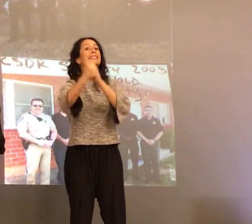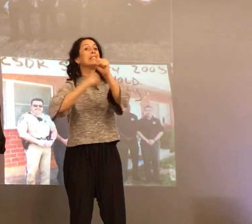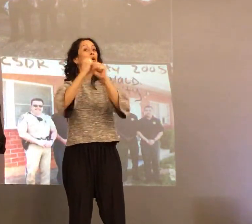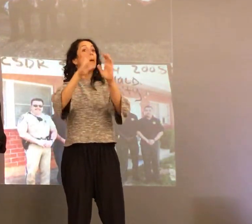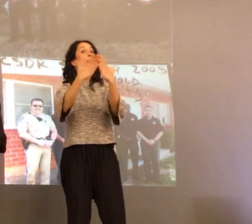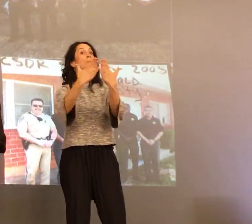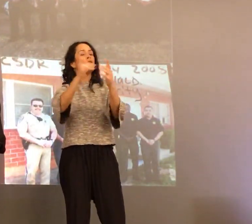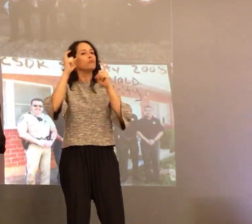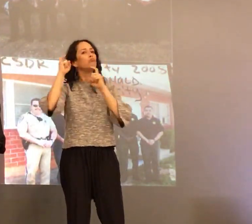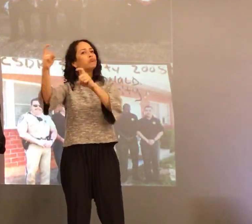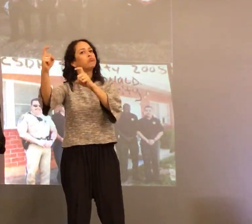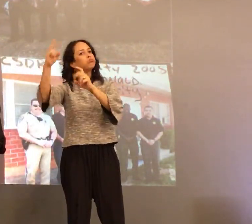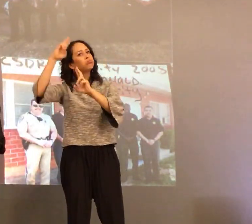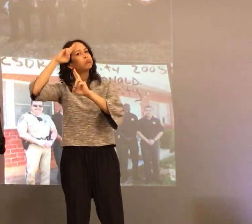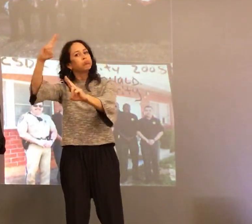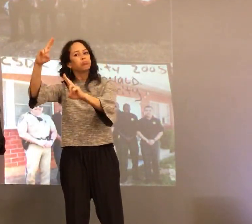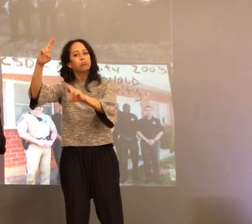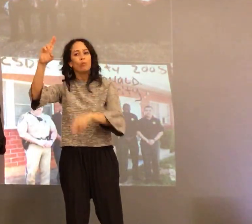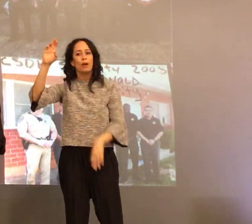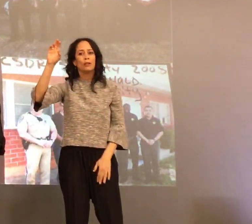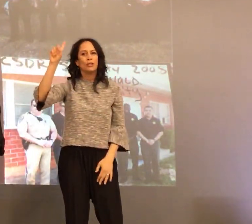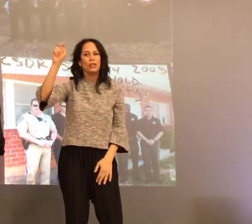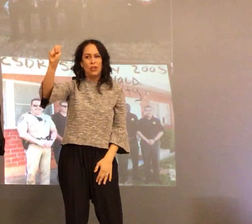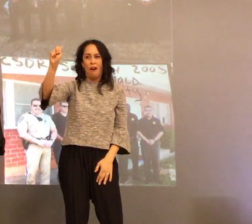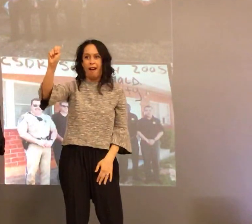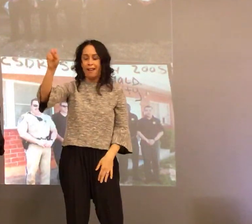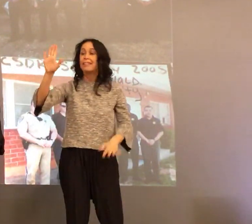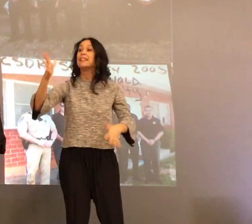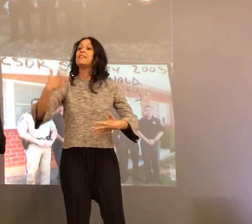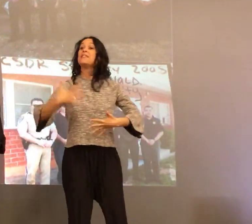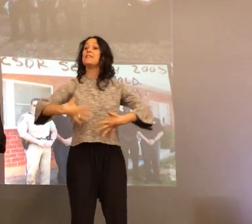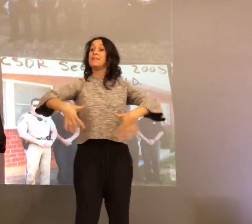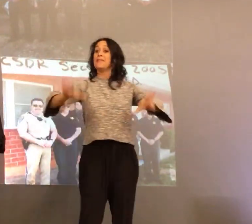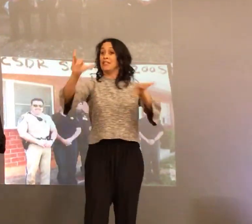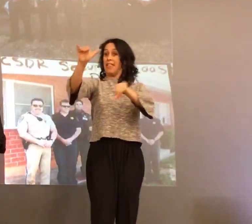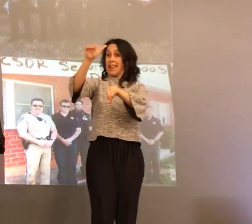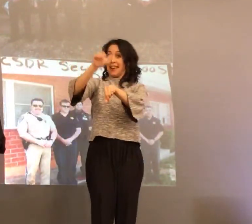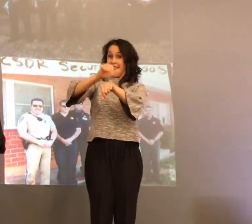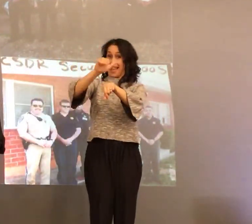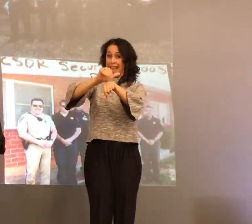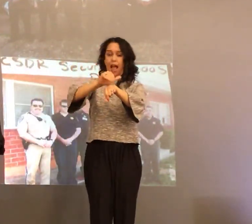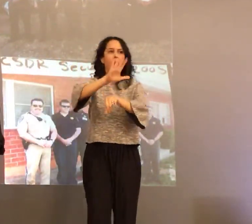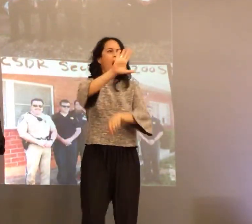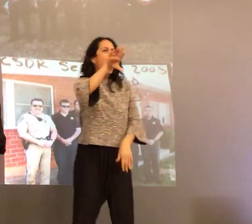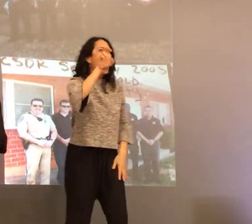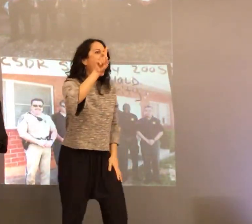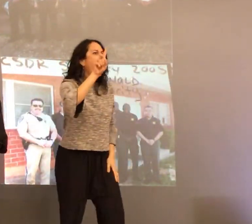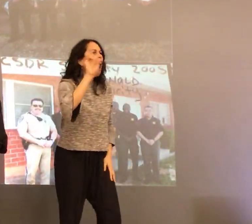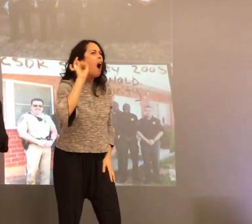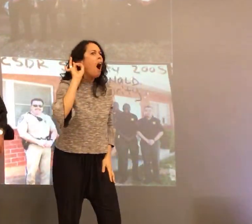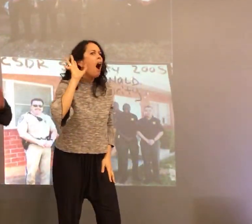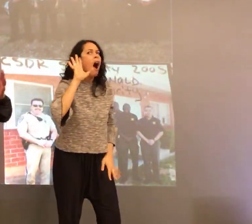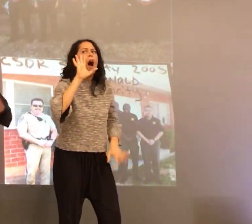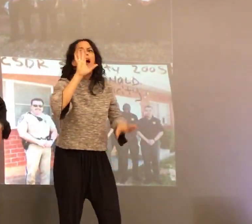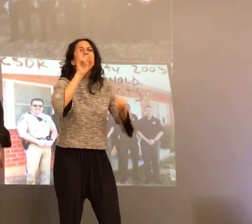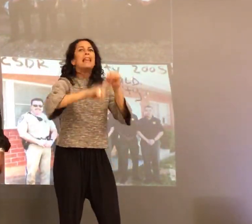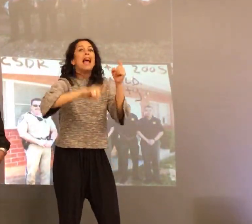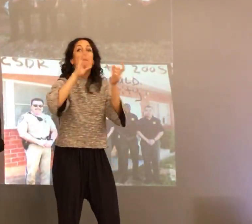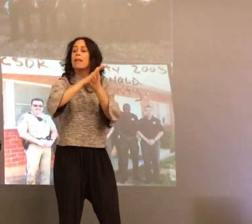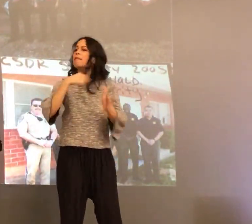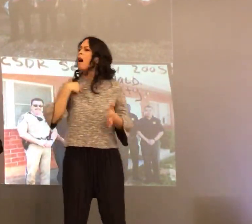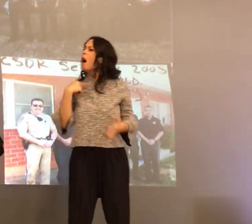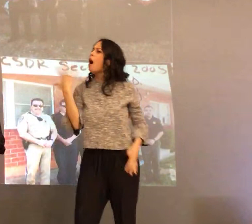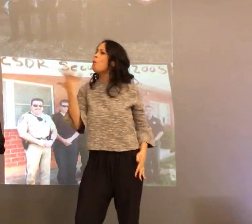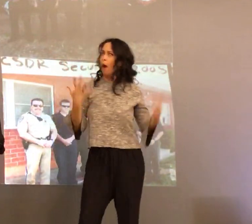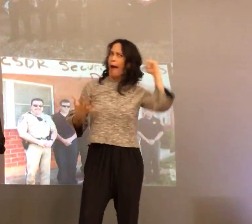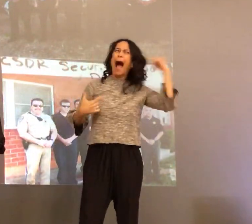to him. So he called me up when the event was over and he had said, Ed, you're not going to believe what happened. And I just played dumb. And I was